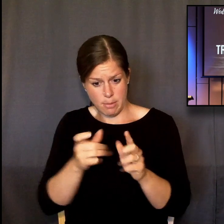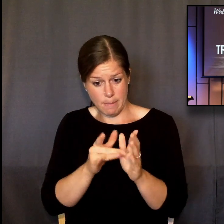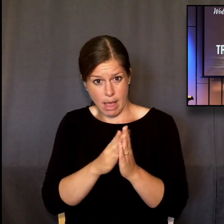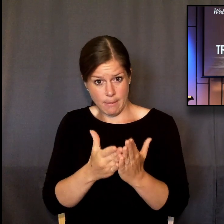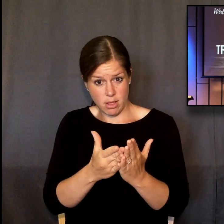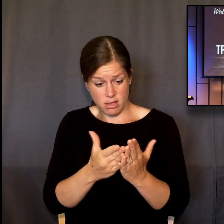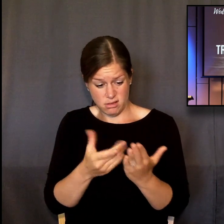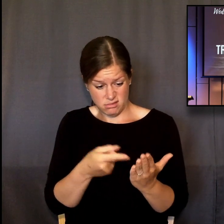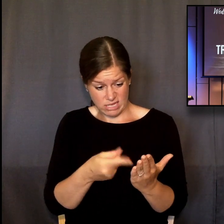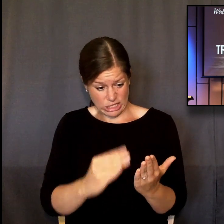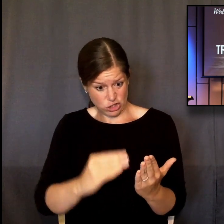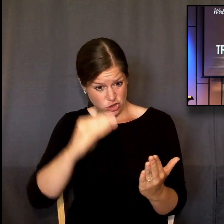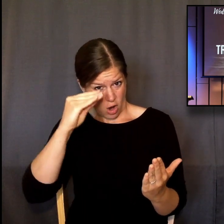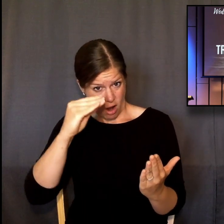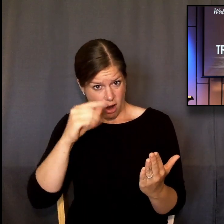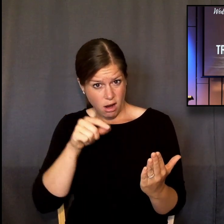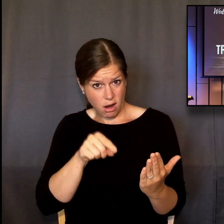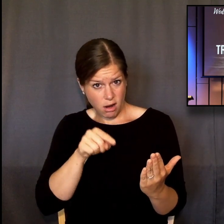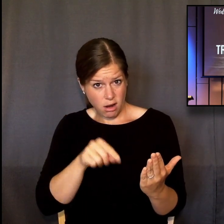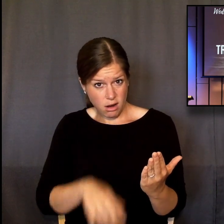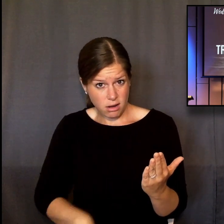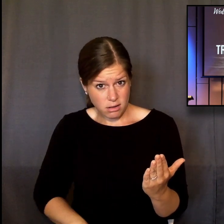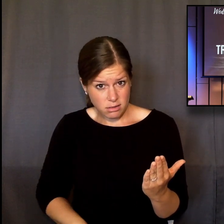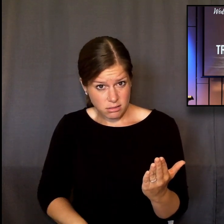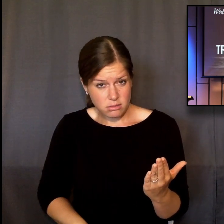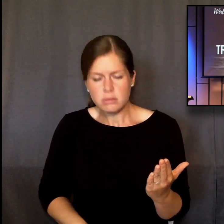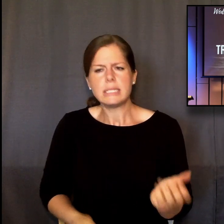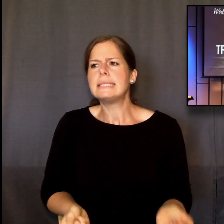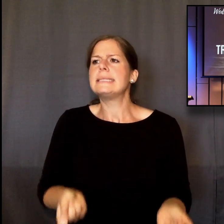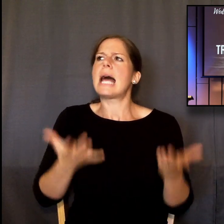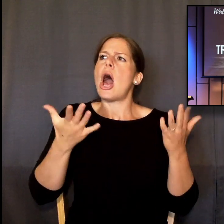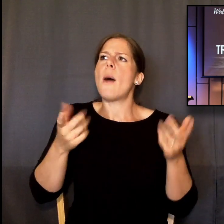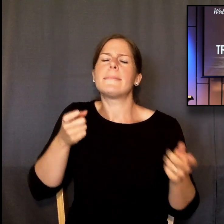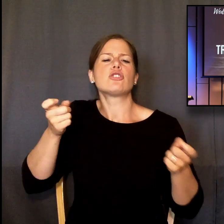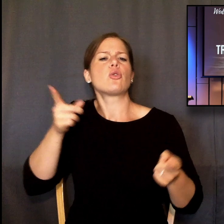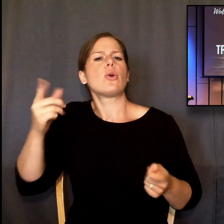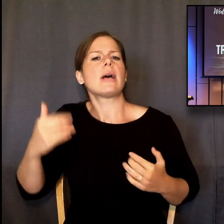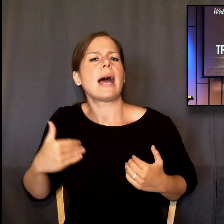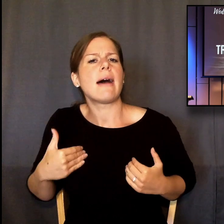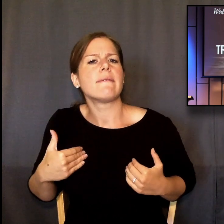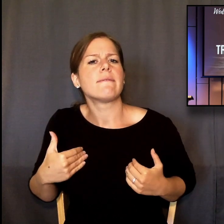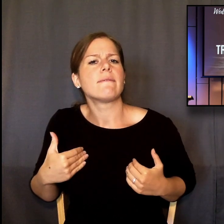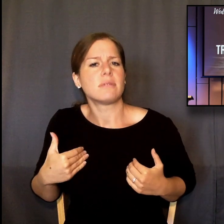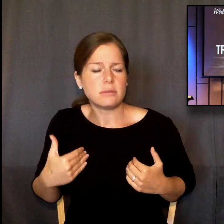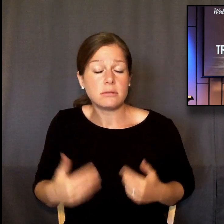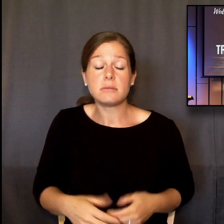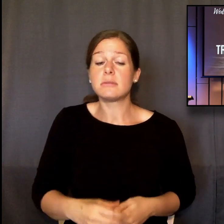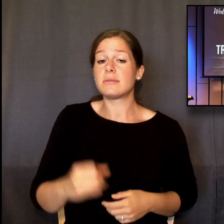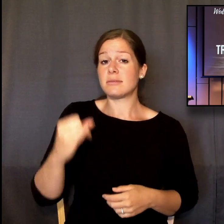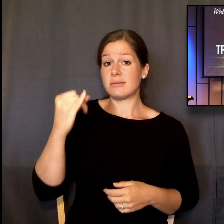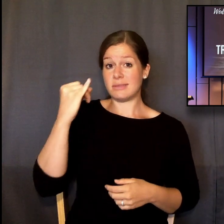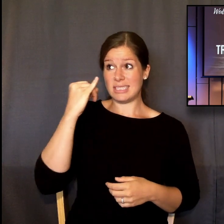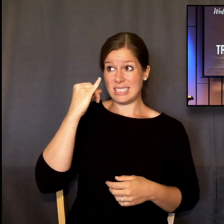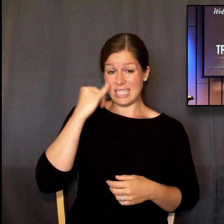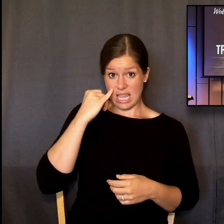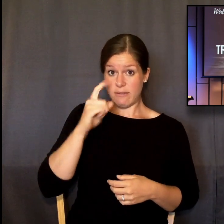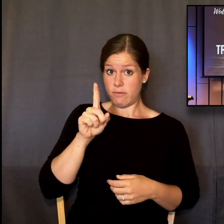teach about the extent of God's control of the world? And if this is taught in the Bible, the next question is